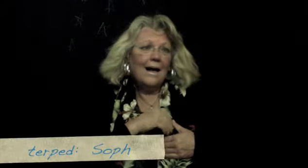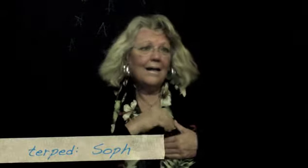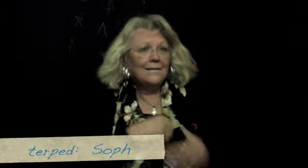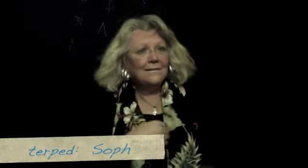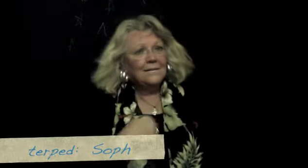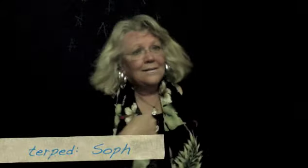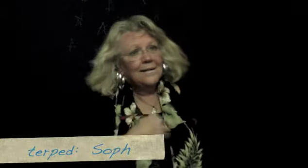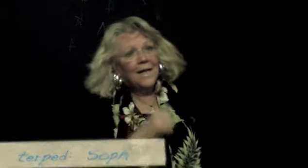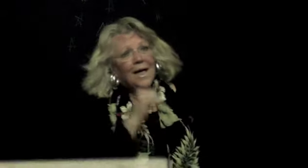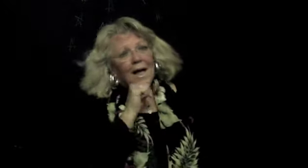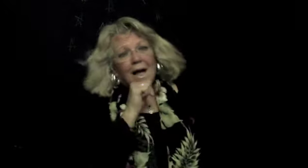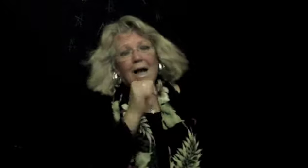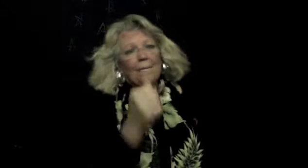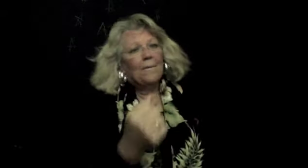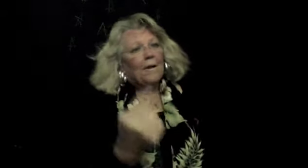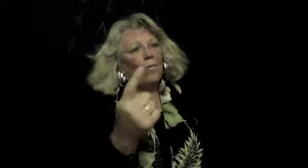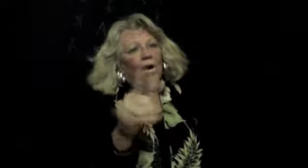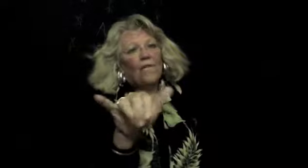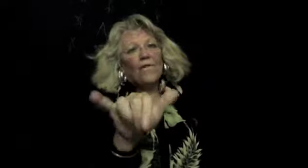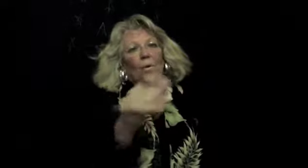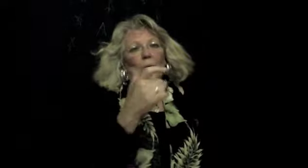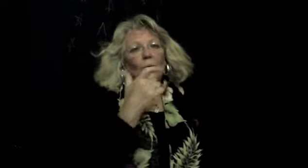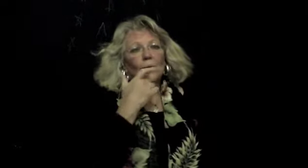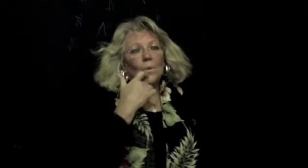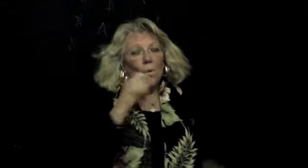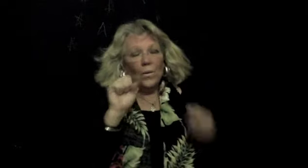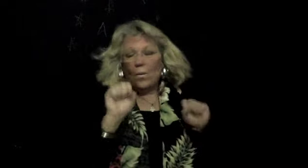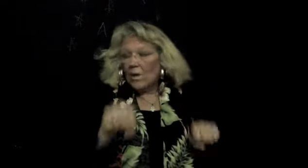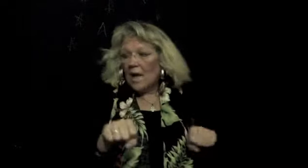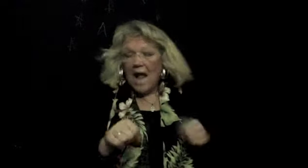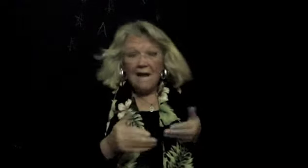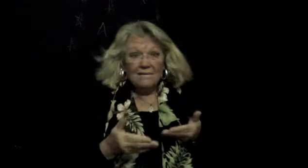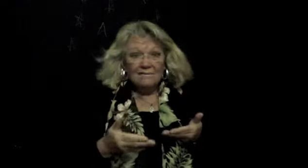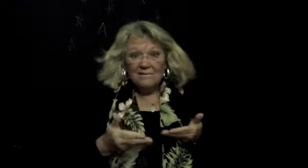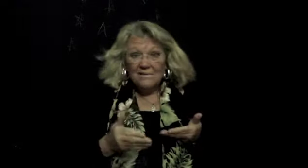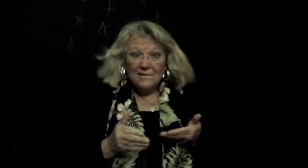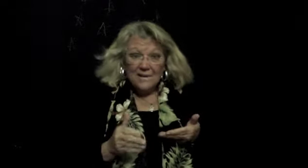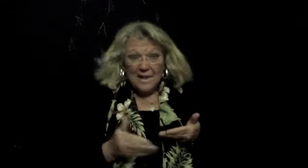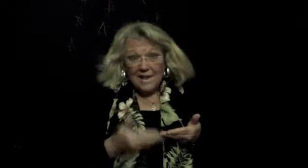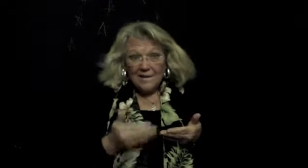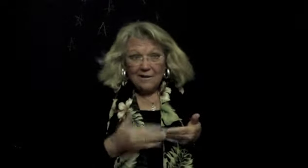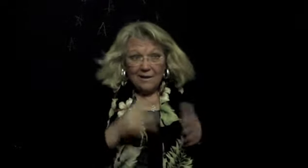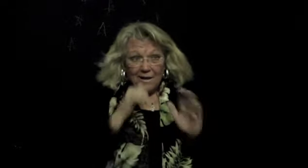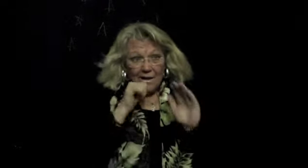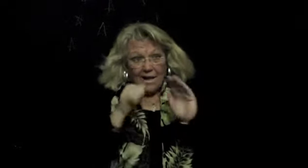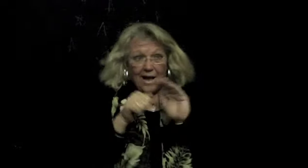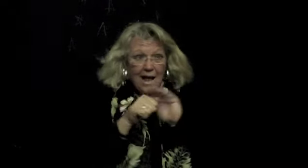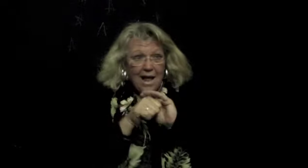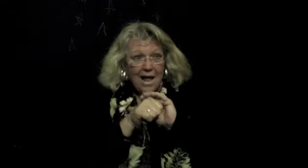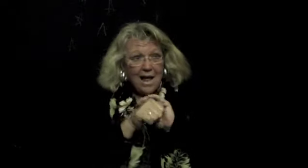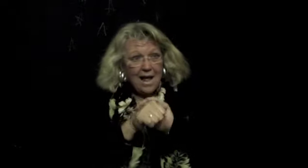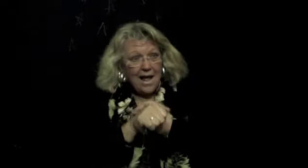I'm not one of those who can easily hide